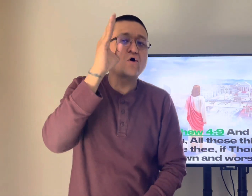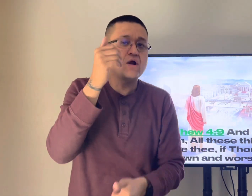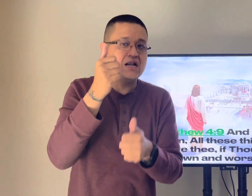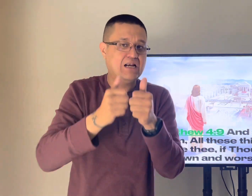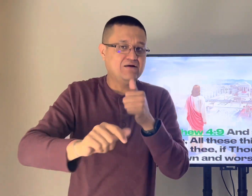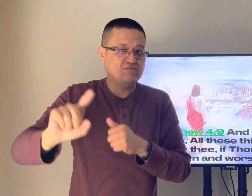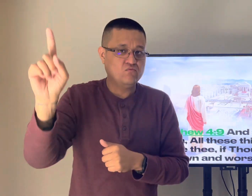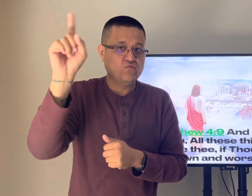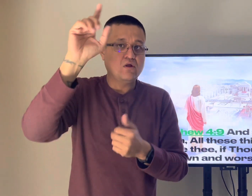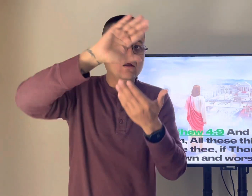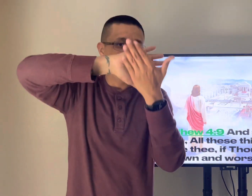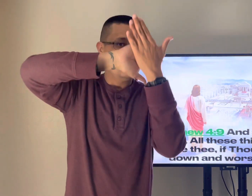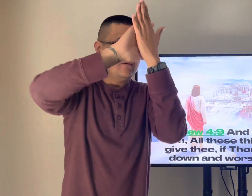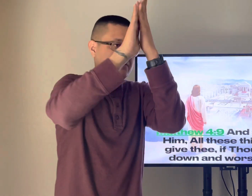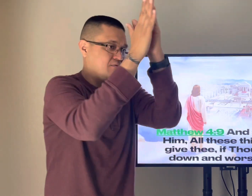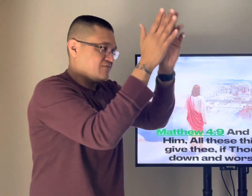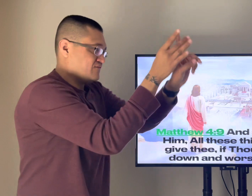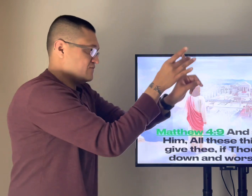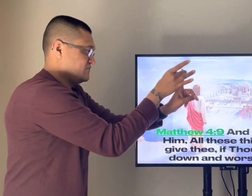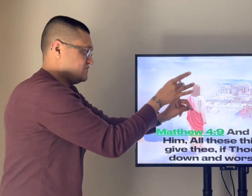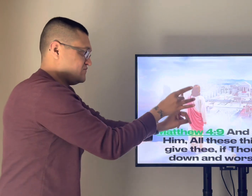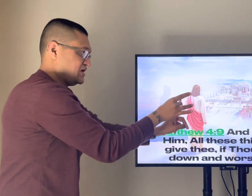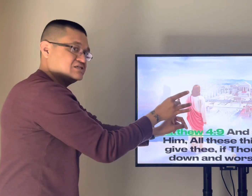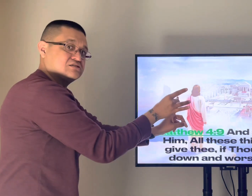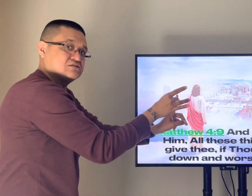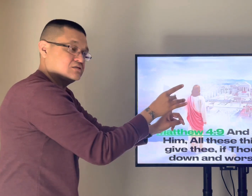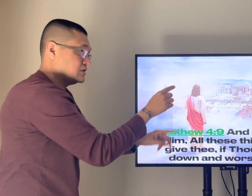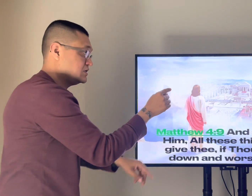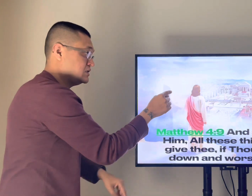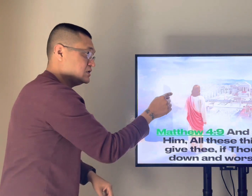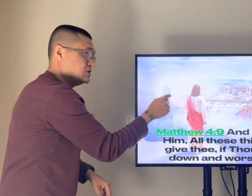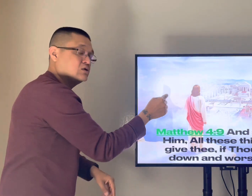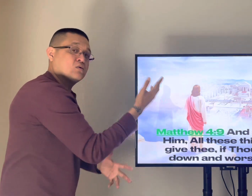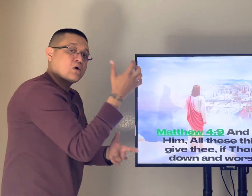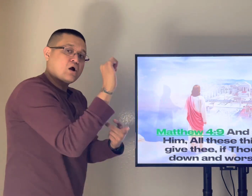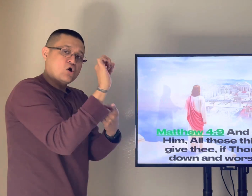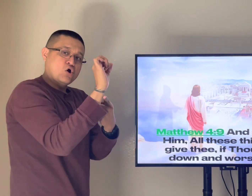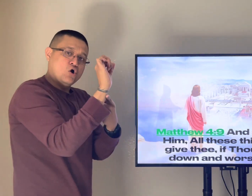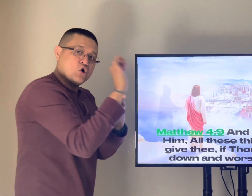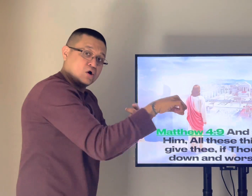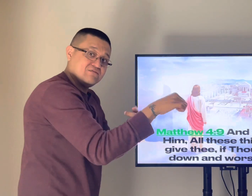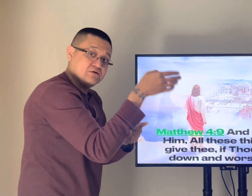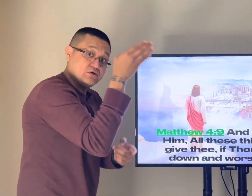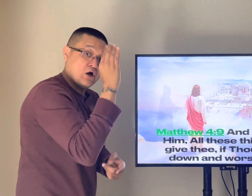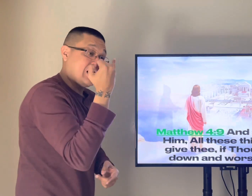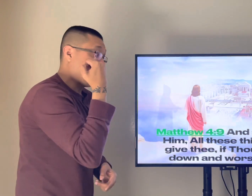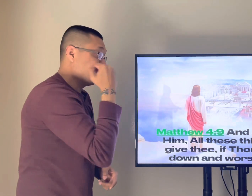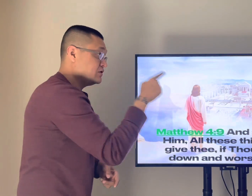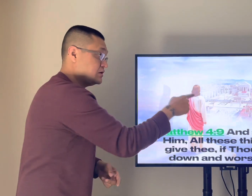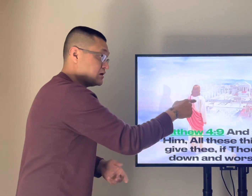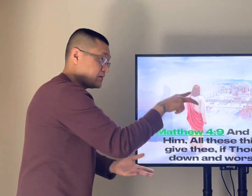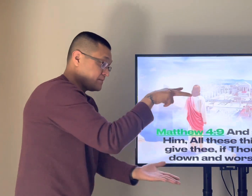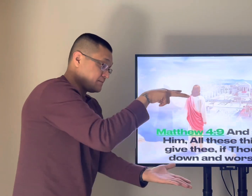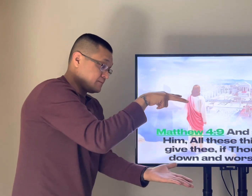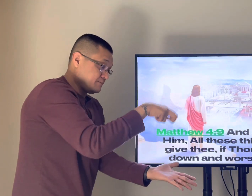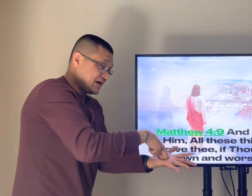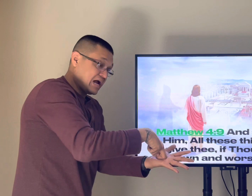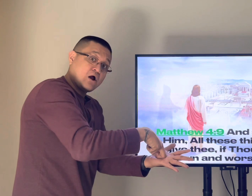you have to remember the spirit of god is everywhere and he became flesh this is why the devil wanted to conquer him so badly